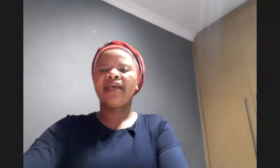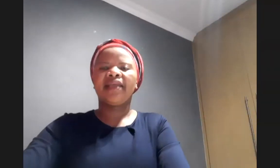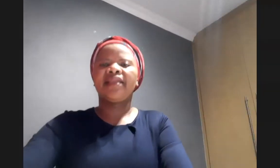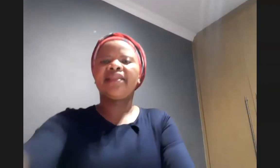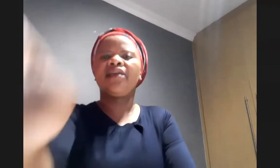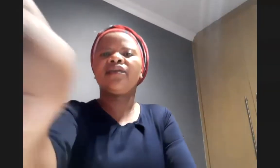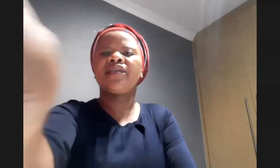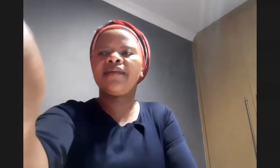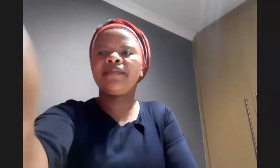thank you sir